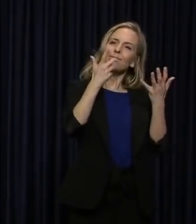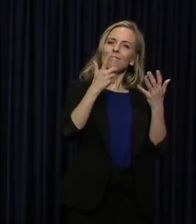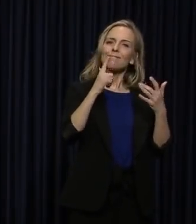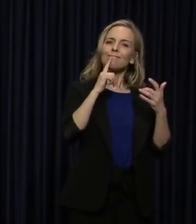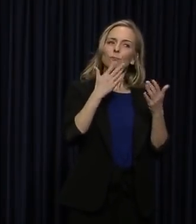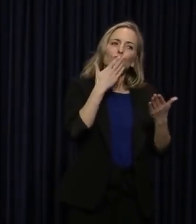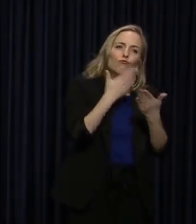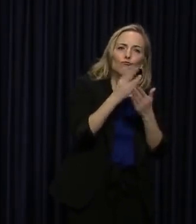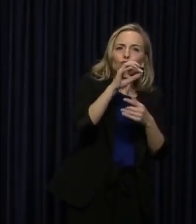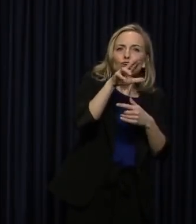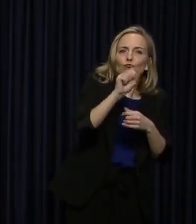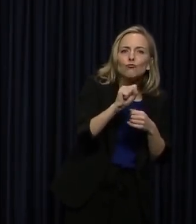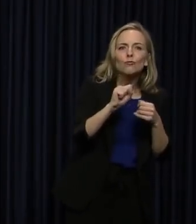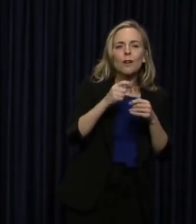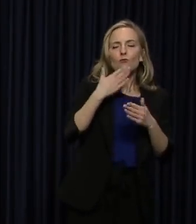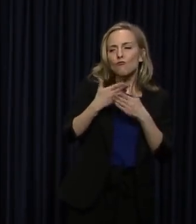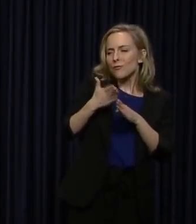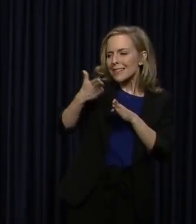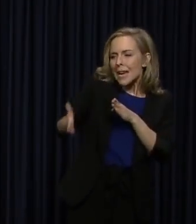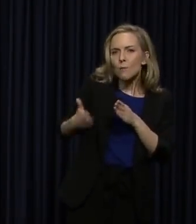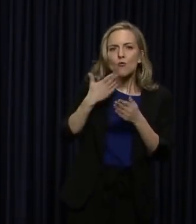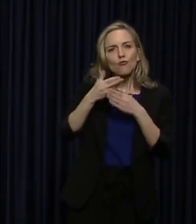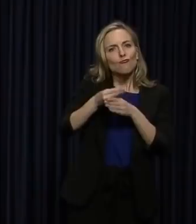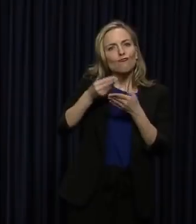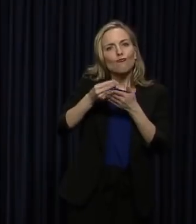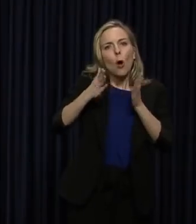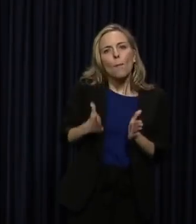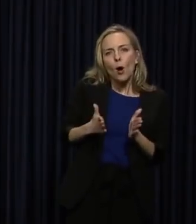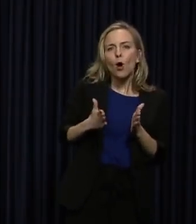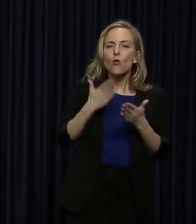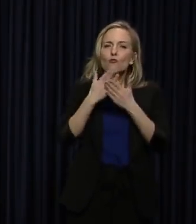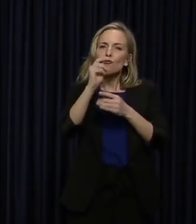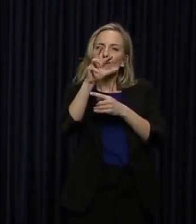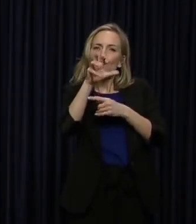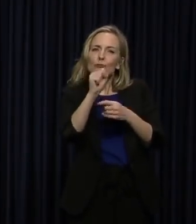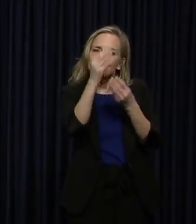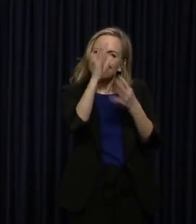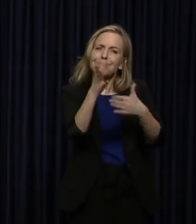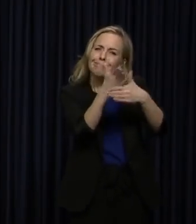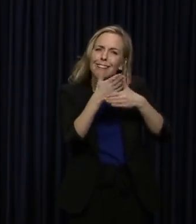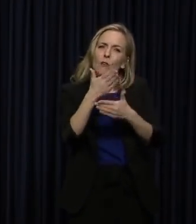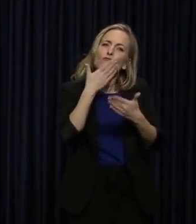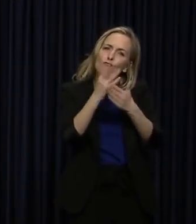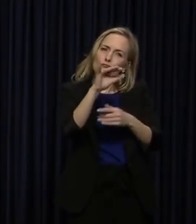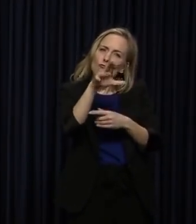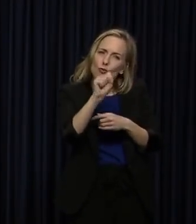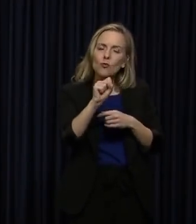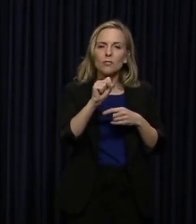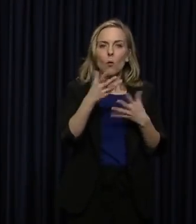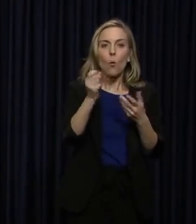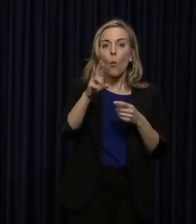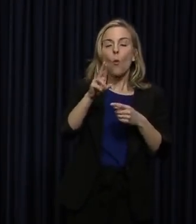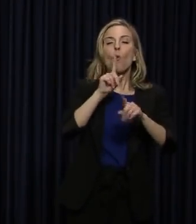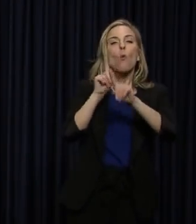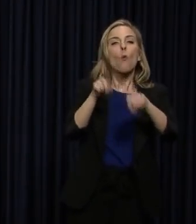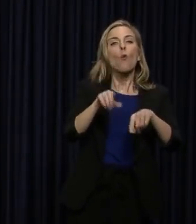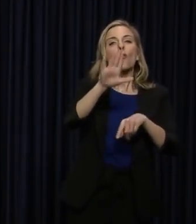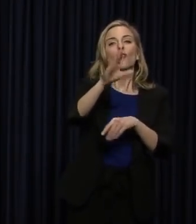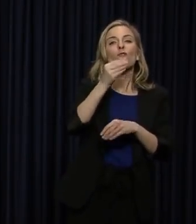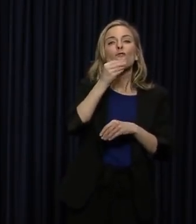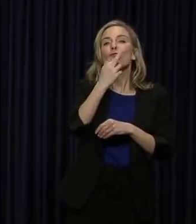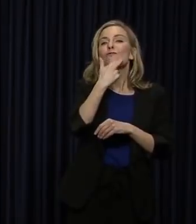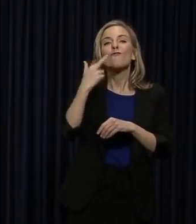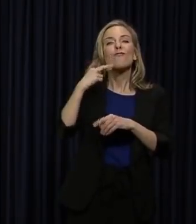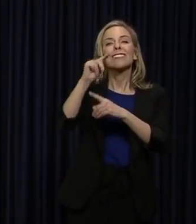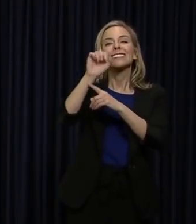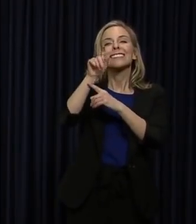whether it is being a good shopper and not taking more than you need, whether that is ordering takeout to support small